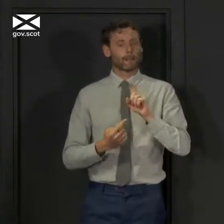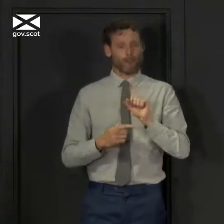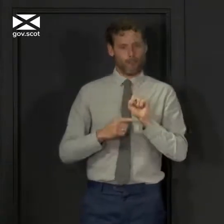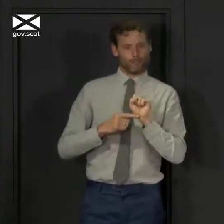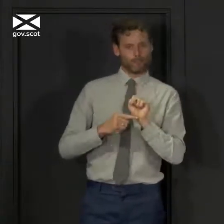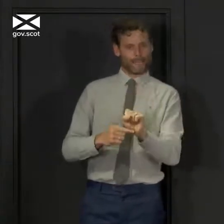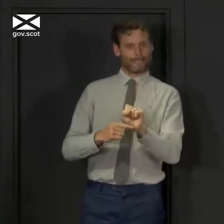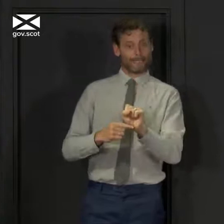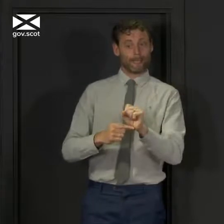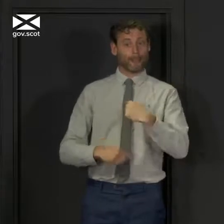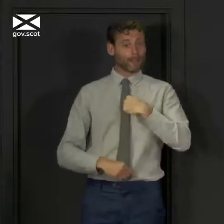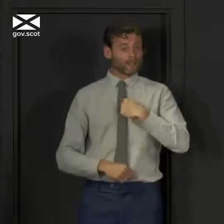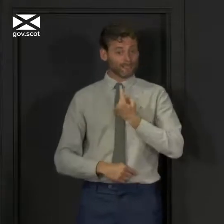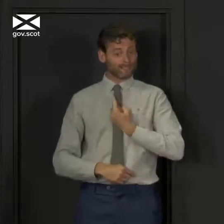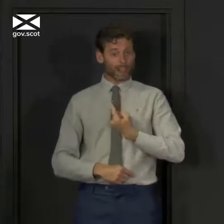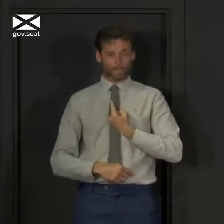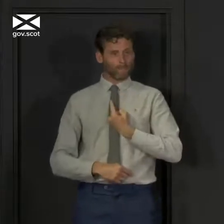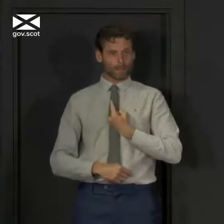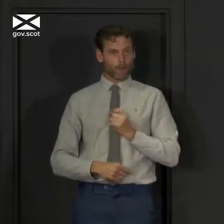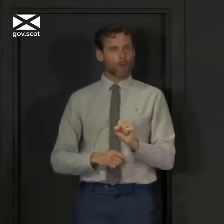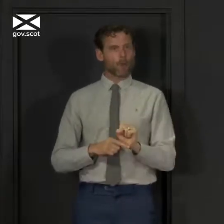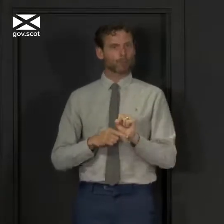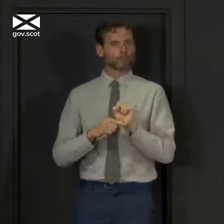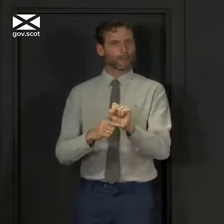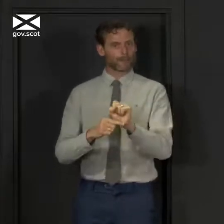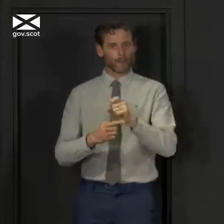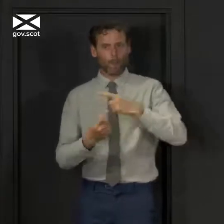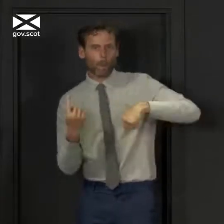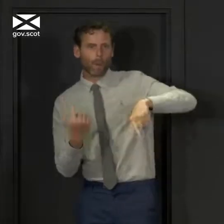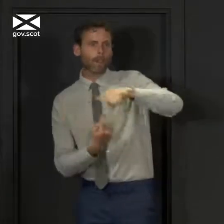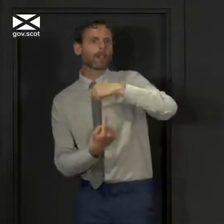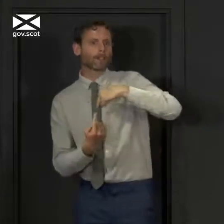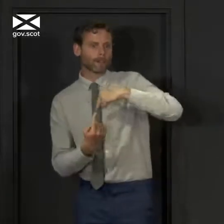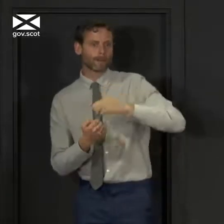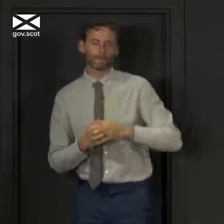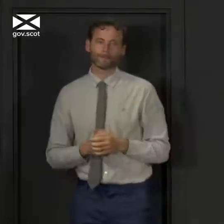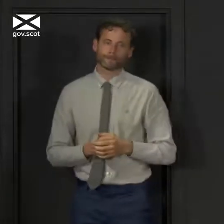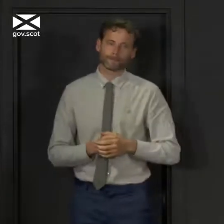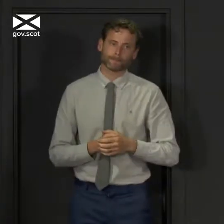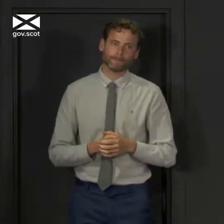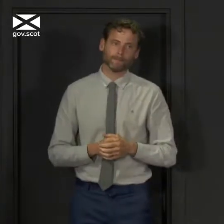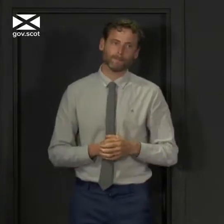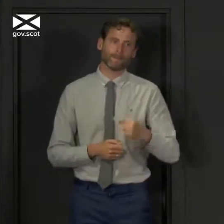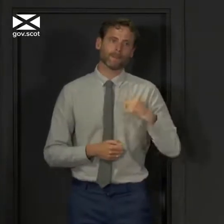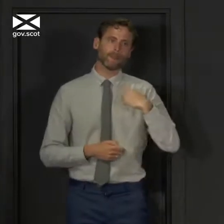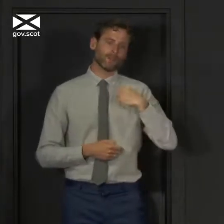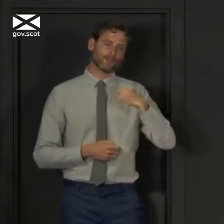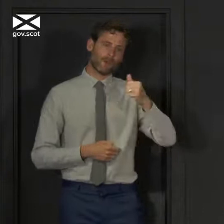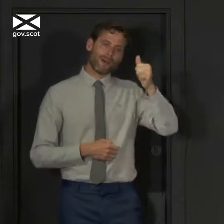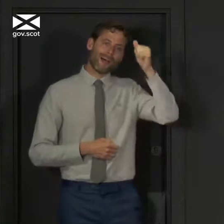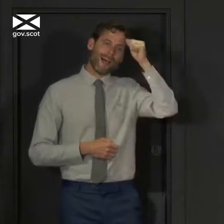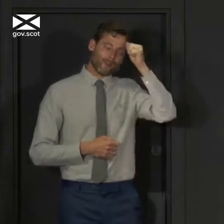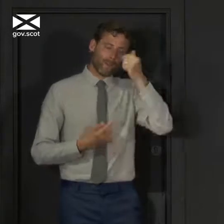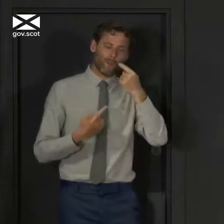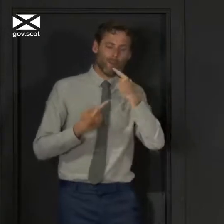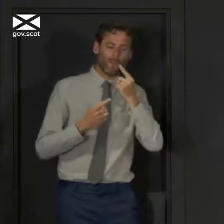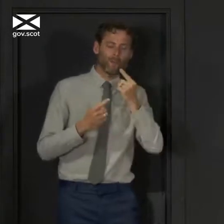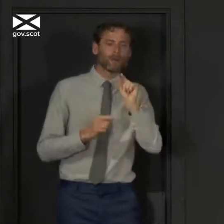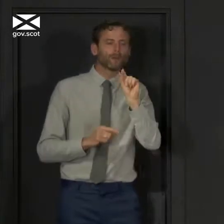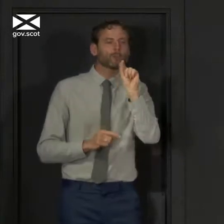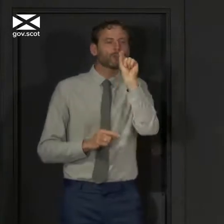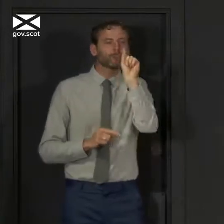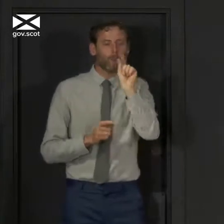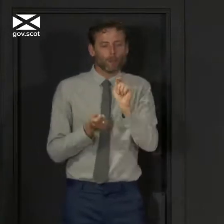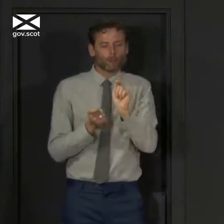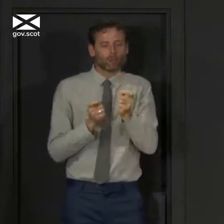not just ourselves, it is about protecting each other. And though these changes are small at this stage, I really hope they